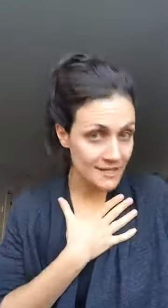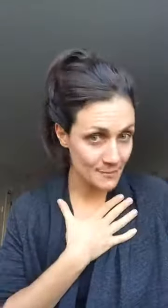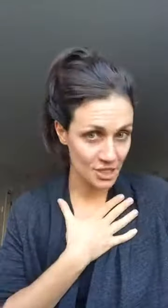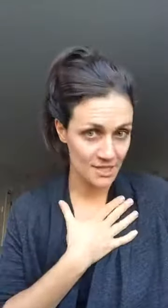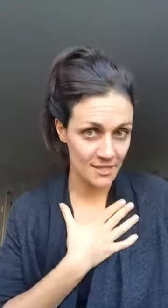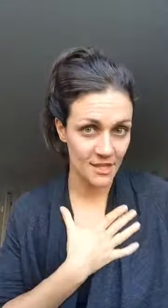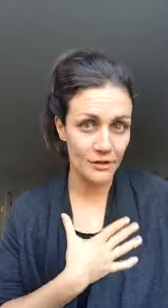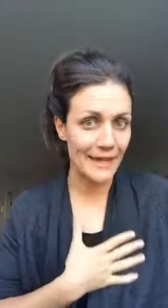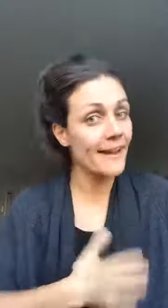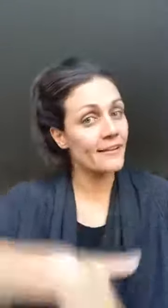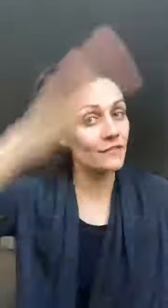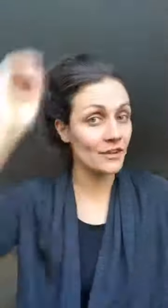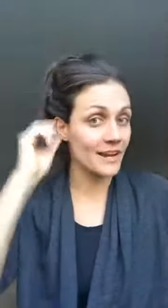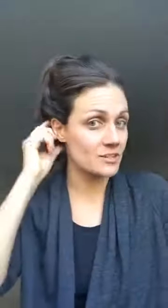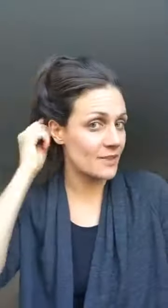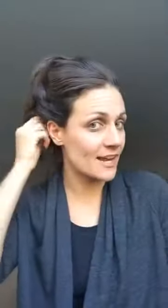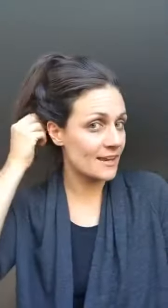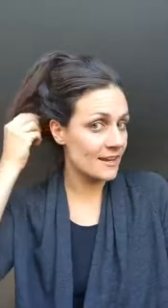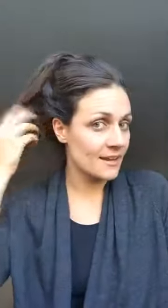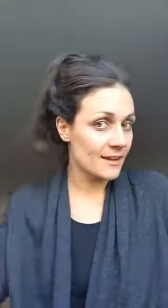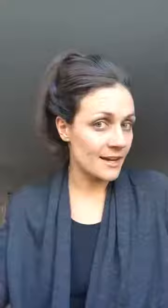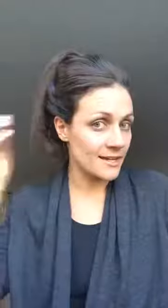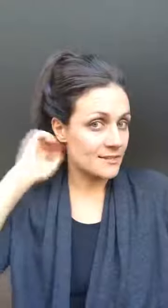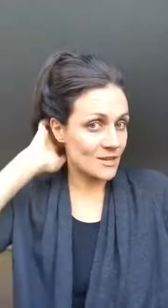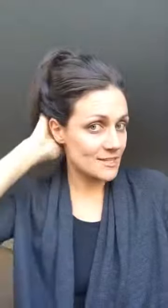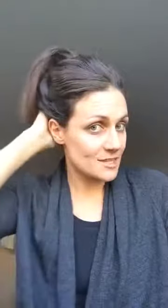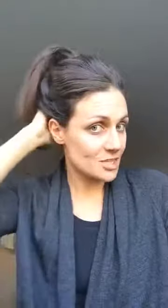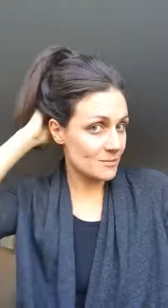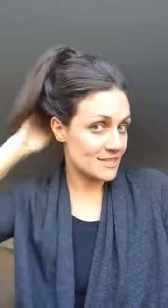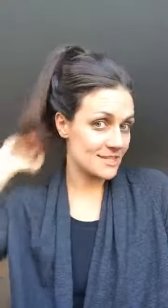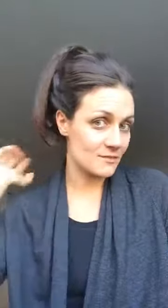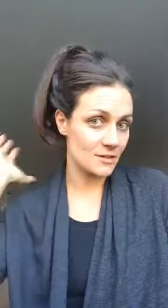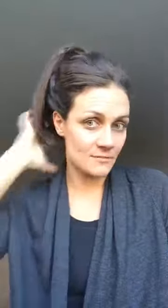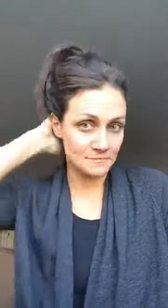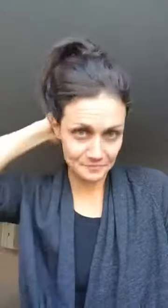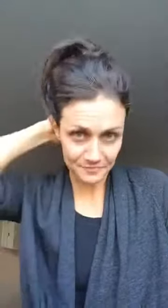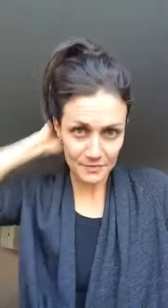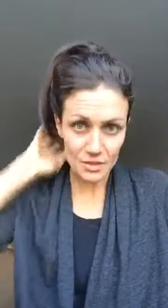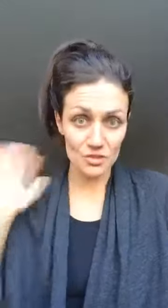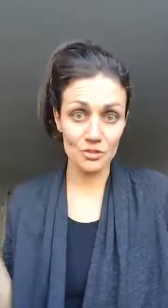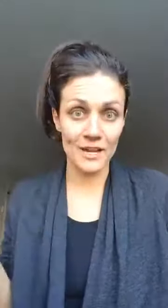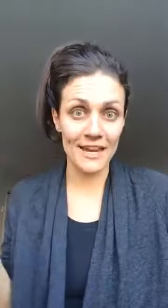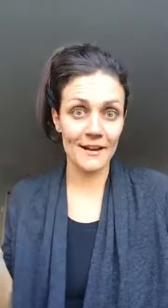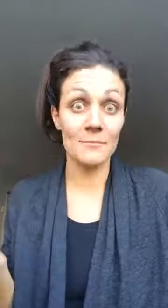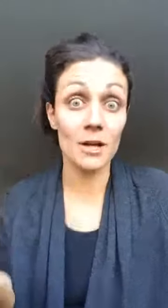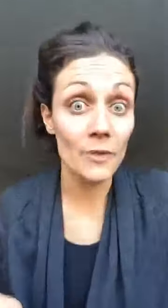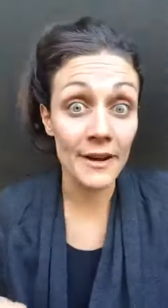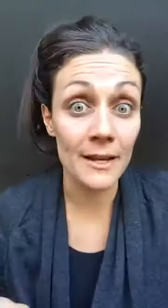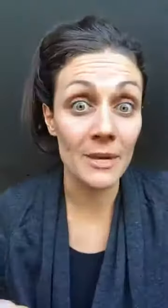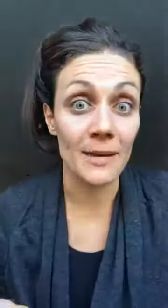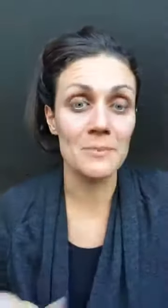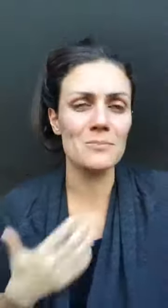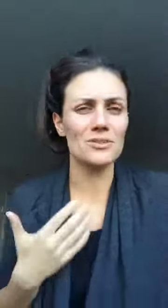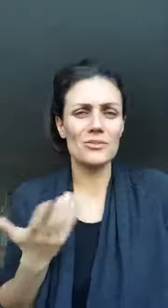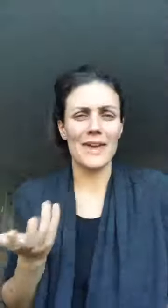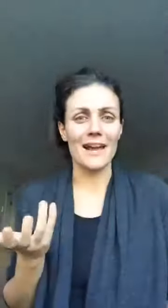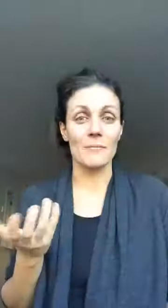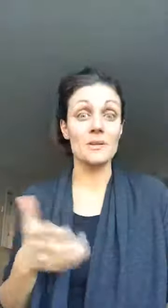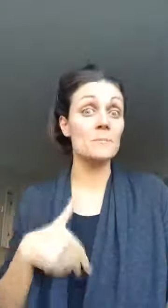person they don't care if your hair is right i went to the gym and didn't even do my hair i'm not wearing any makeup people don't care people